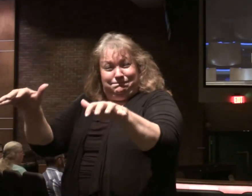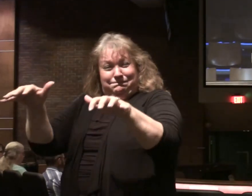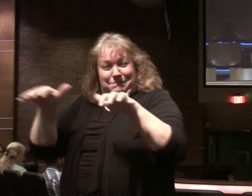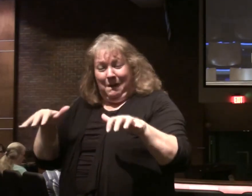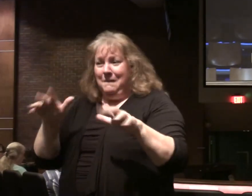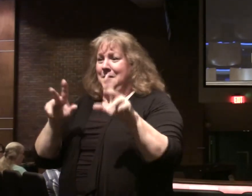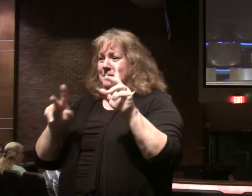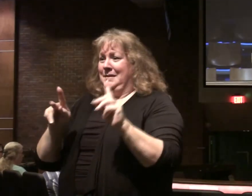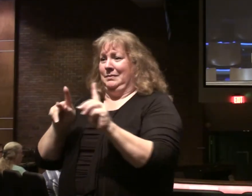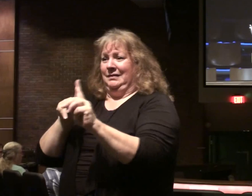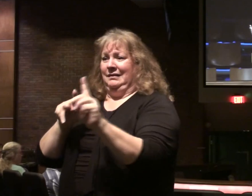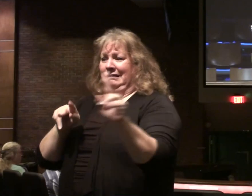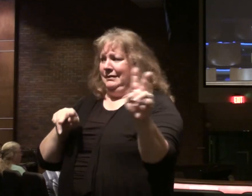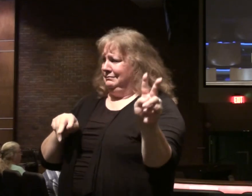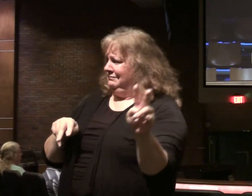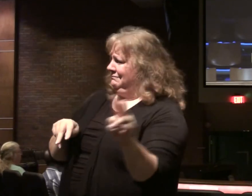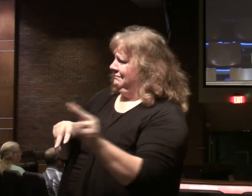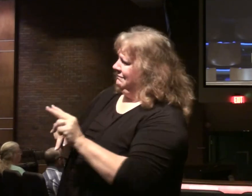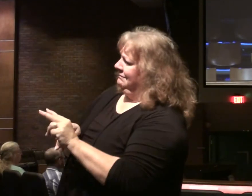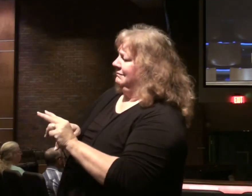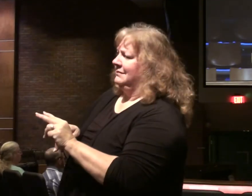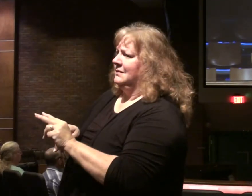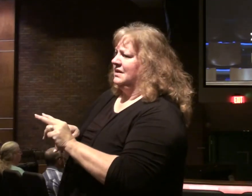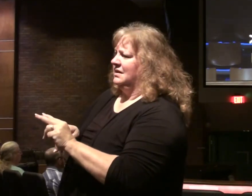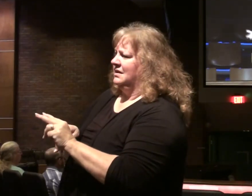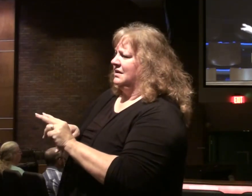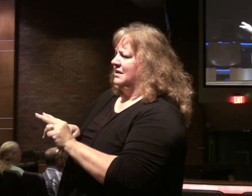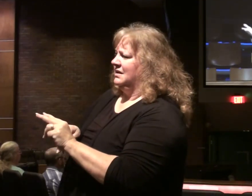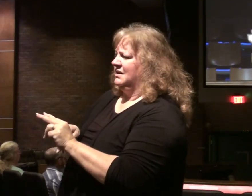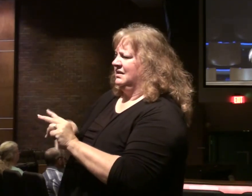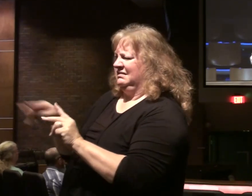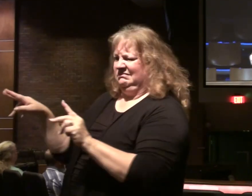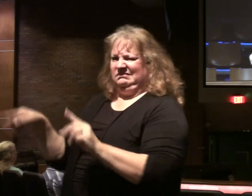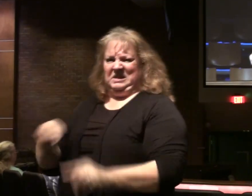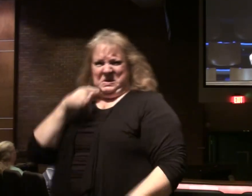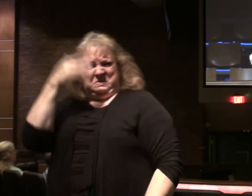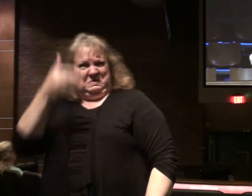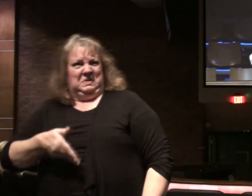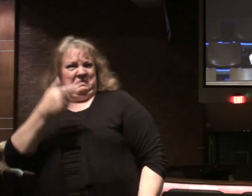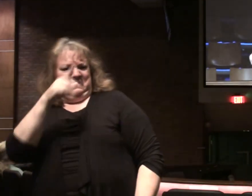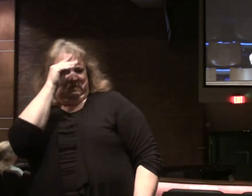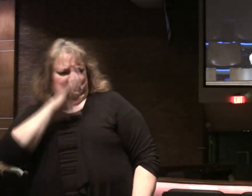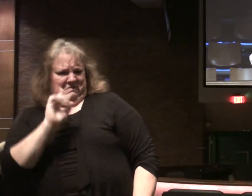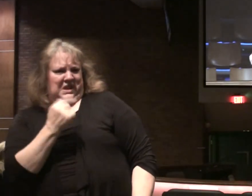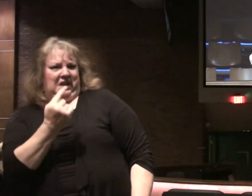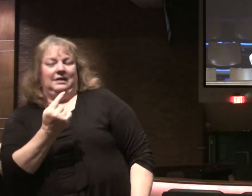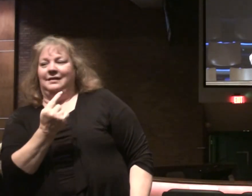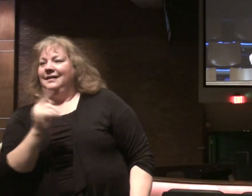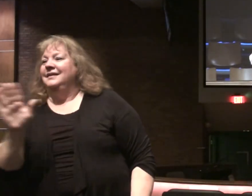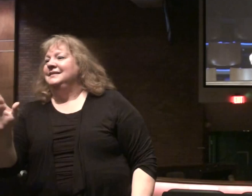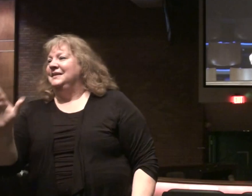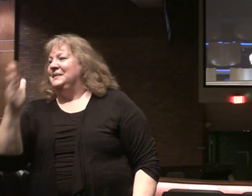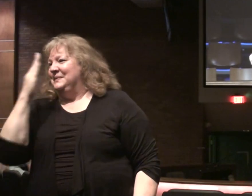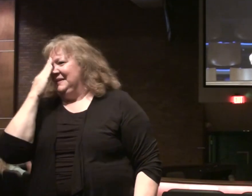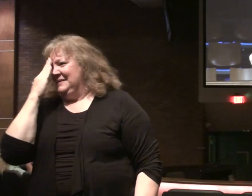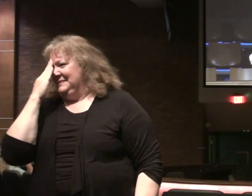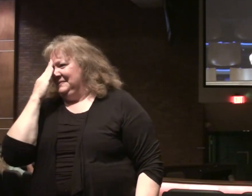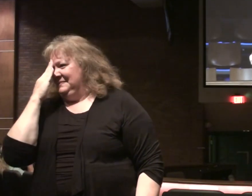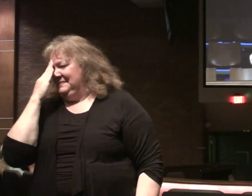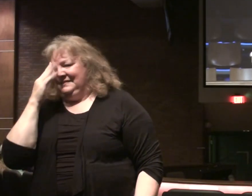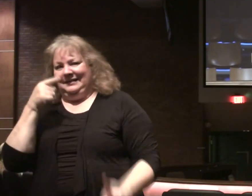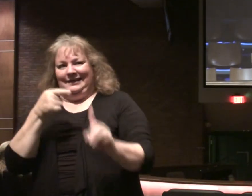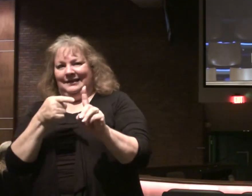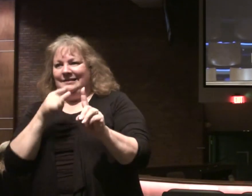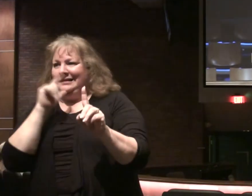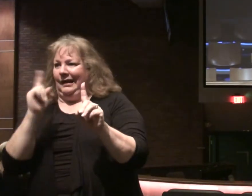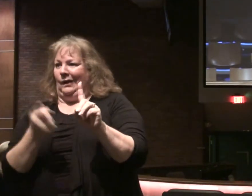Christ. As he turns to him. And says this. Well who are you? You're just a man. But we know. That he